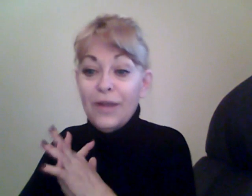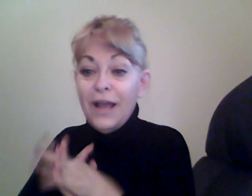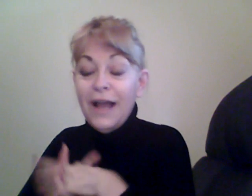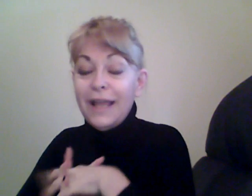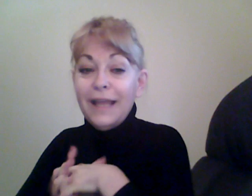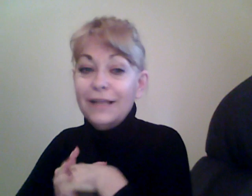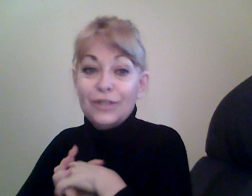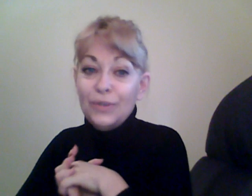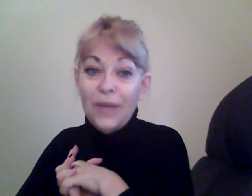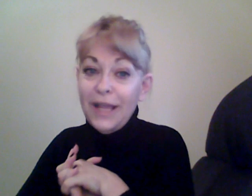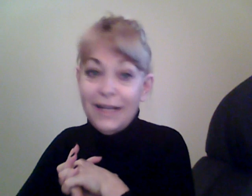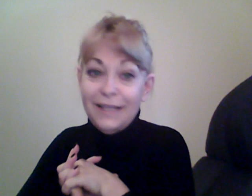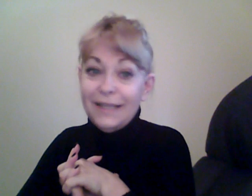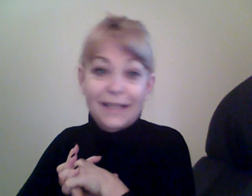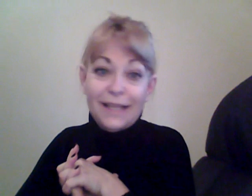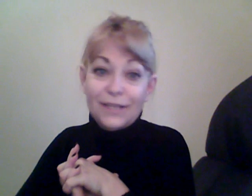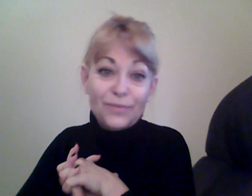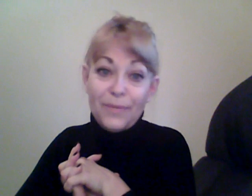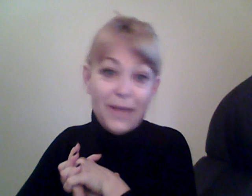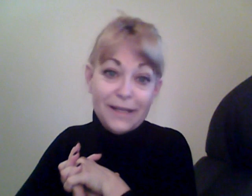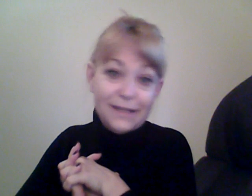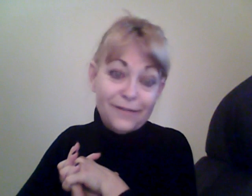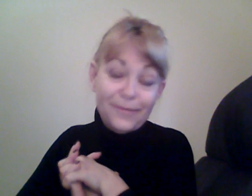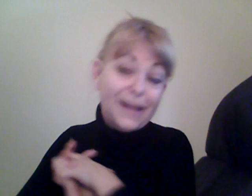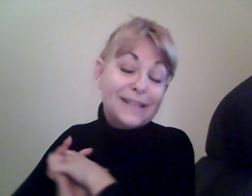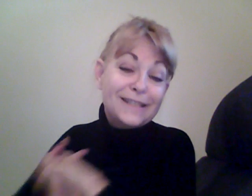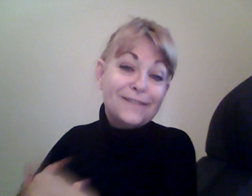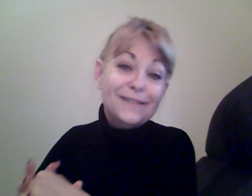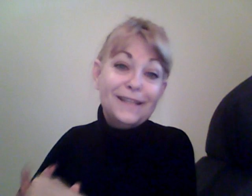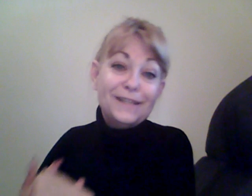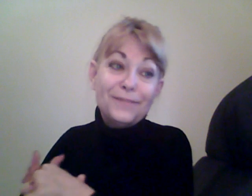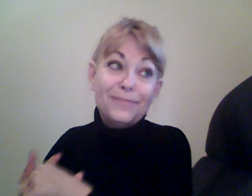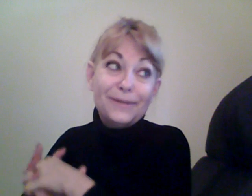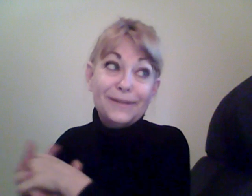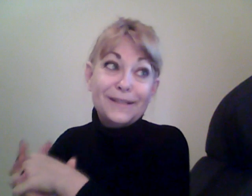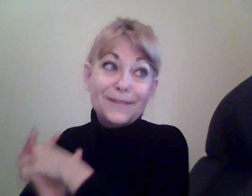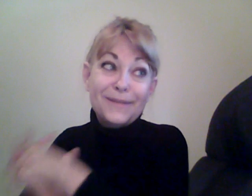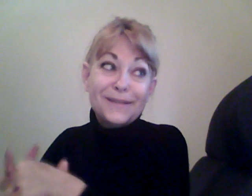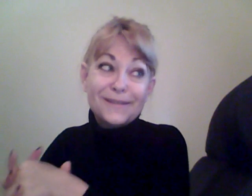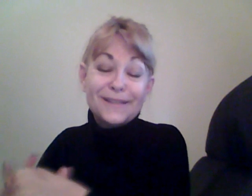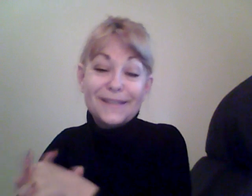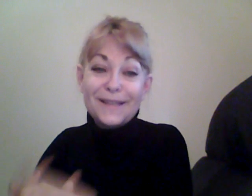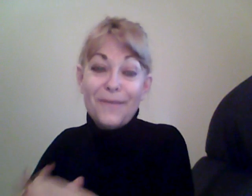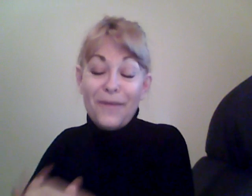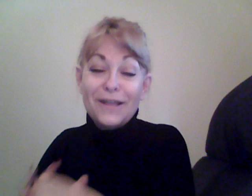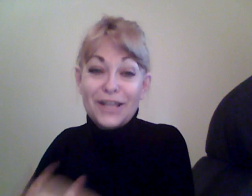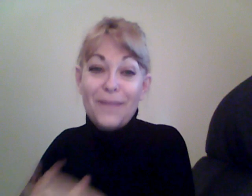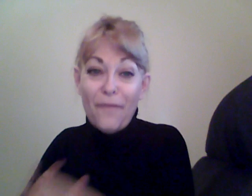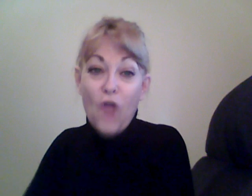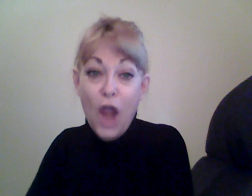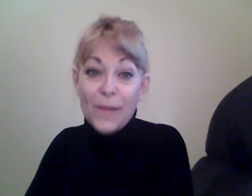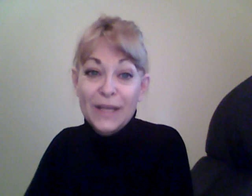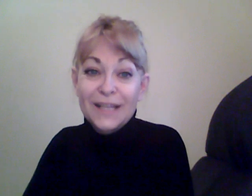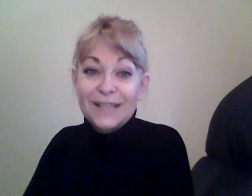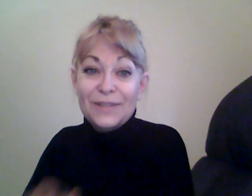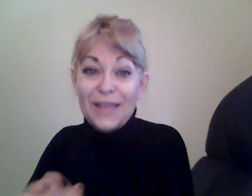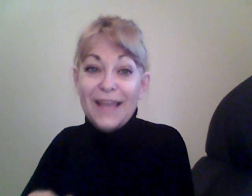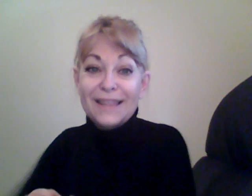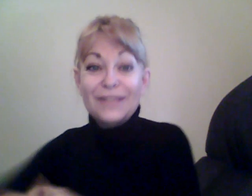I can't do anything that's repetitive. But, I still need to build these muscles in a subway shape of arm. So, that the,